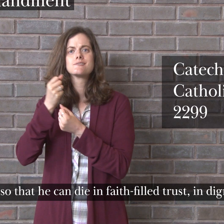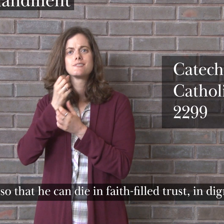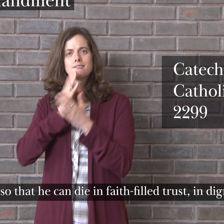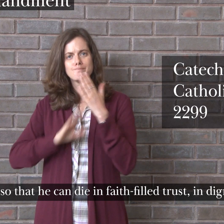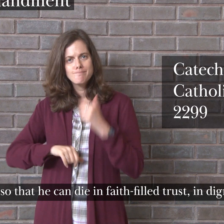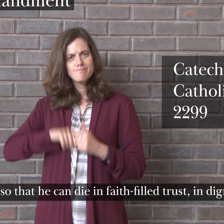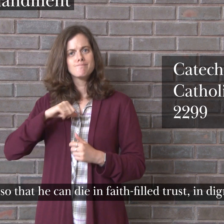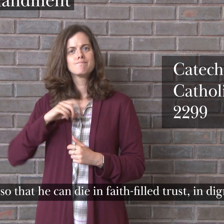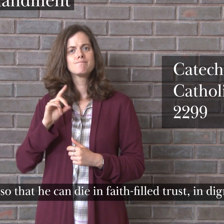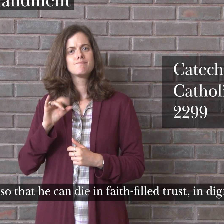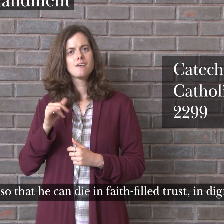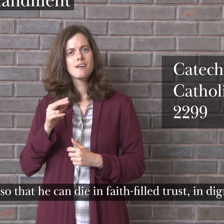peace.